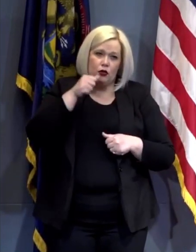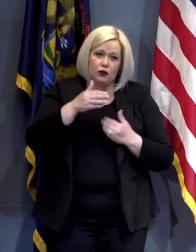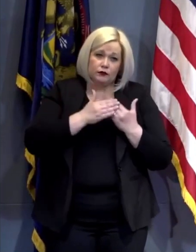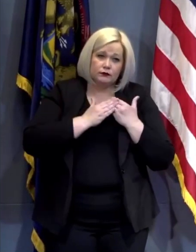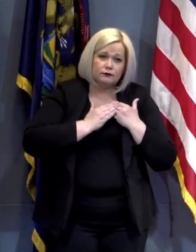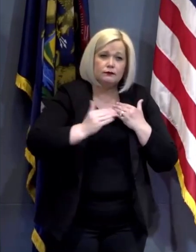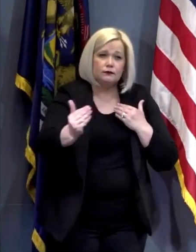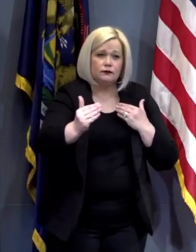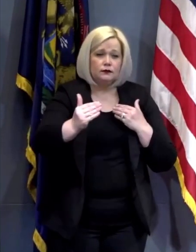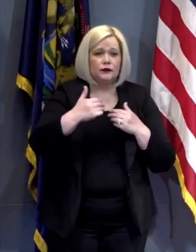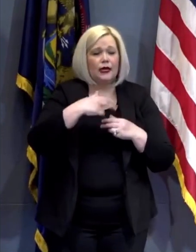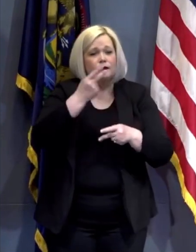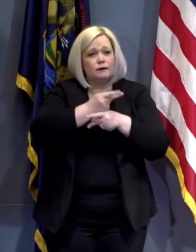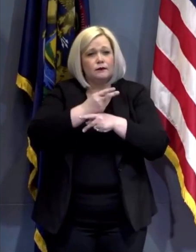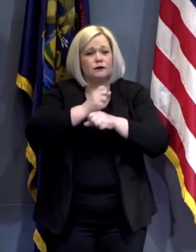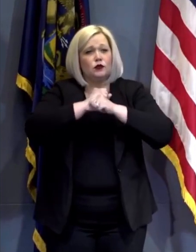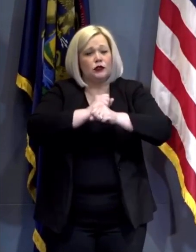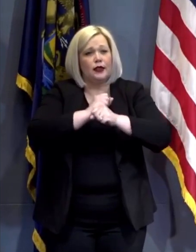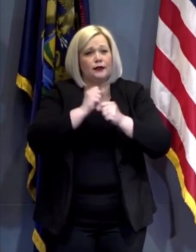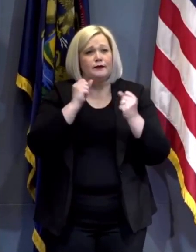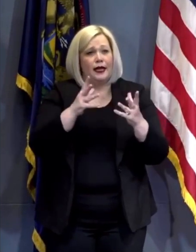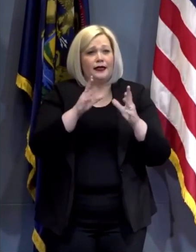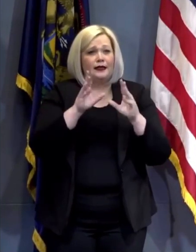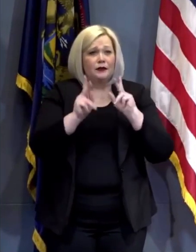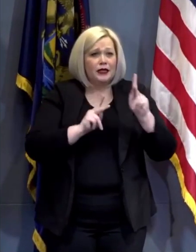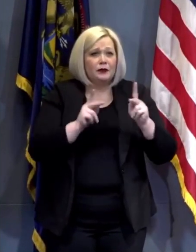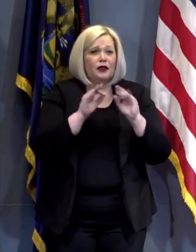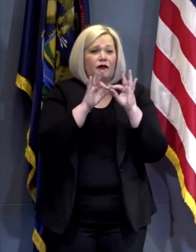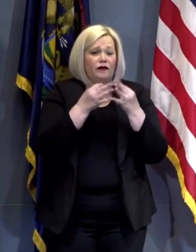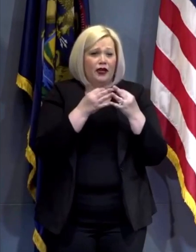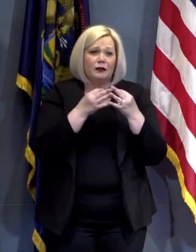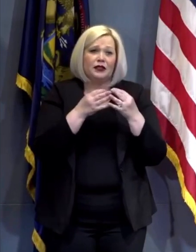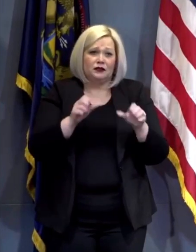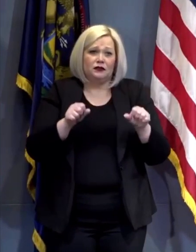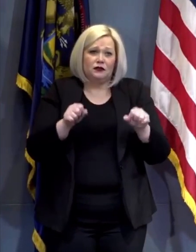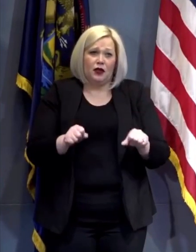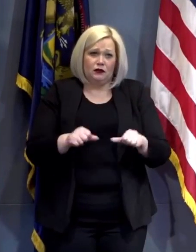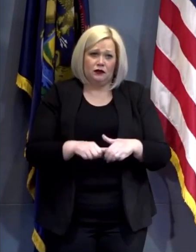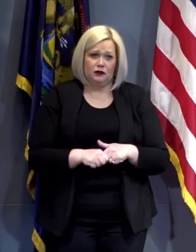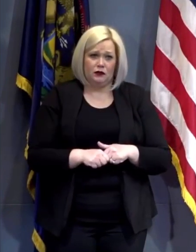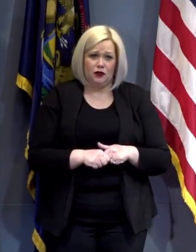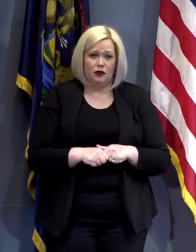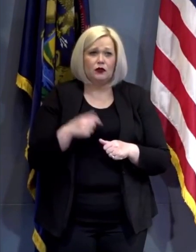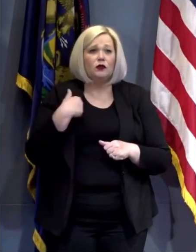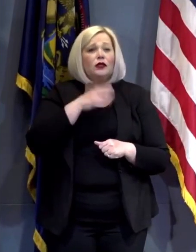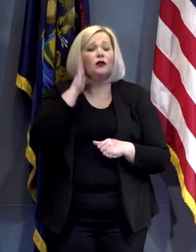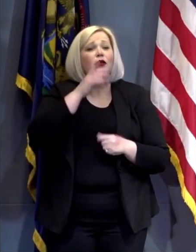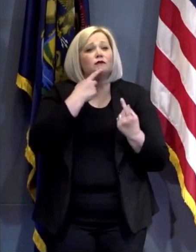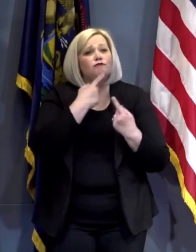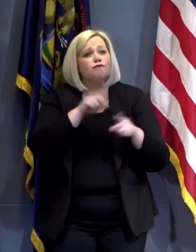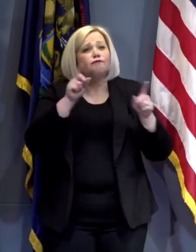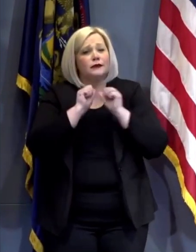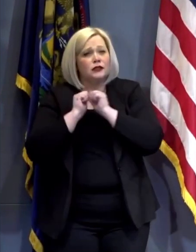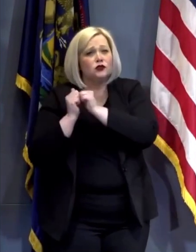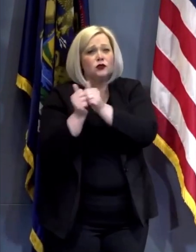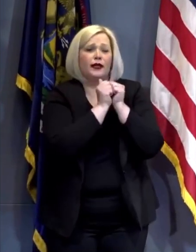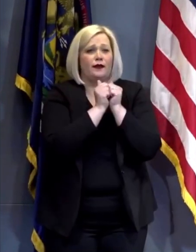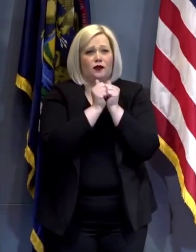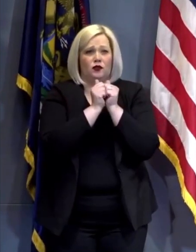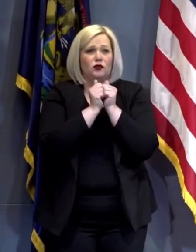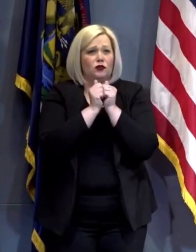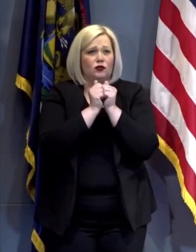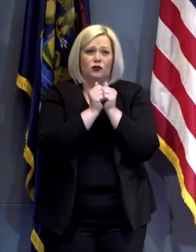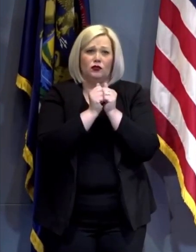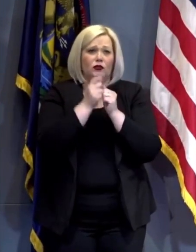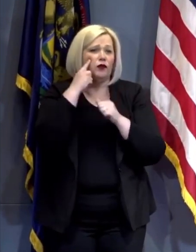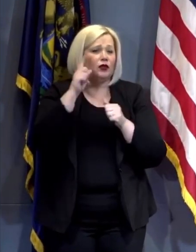as many families as possible we will get through this together because we are going to work together in a way that we never have before